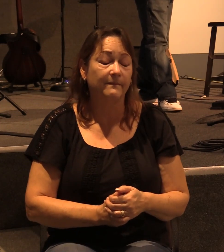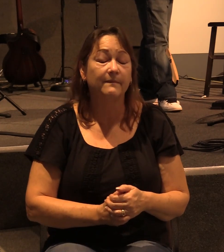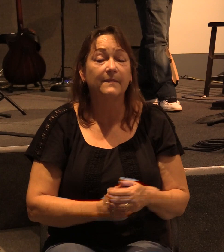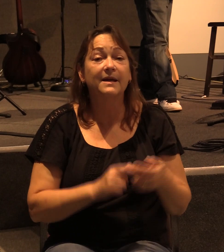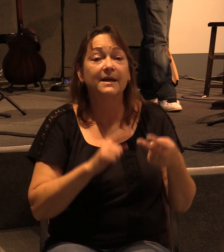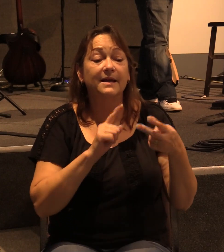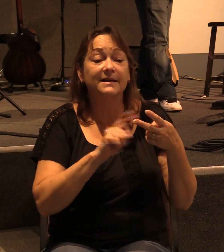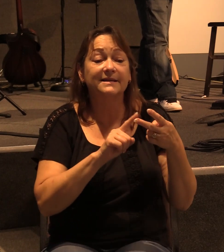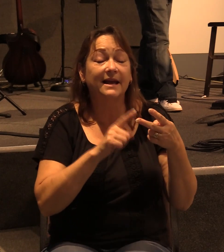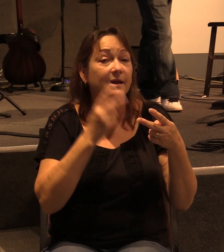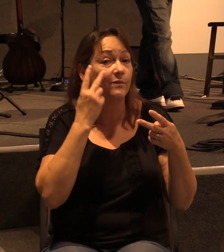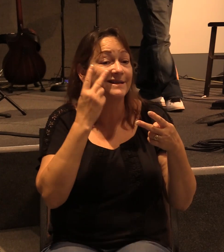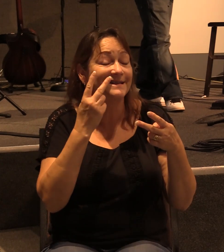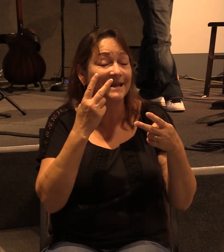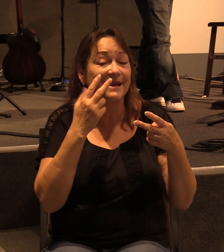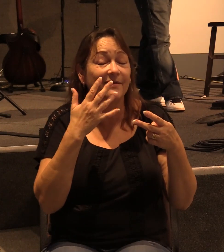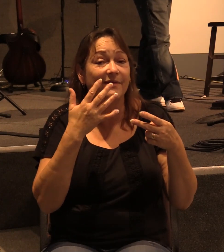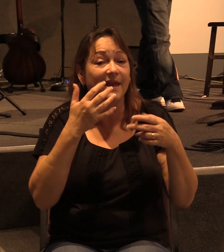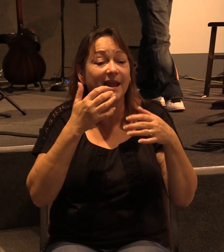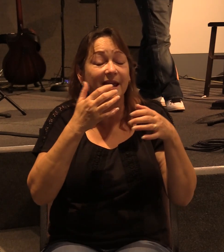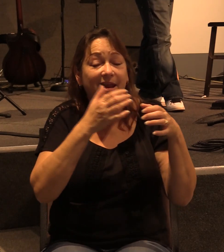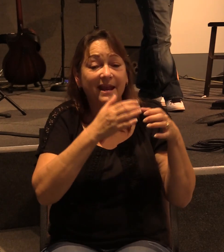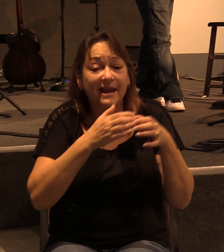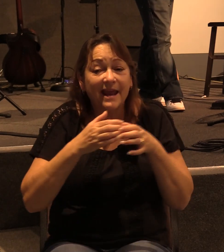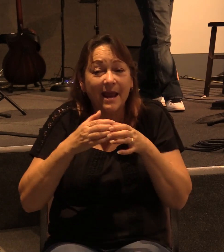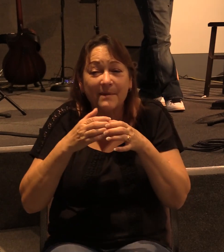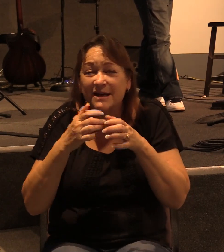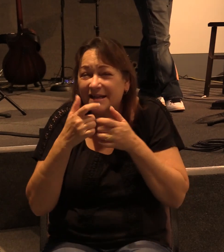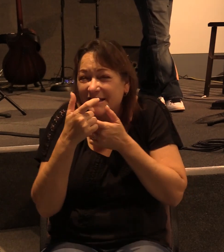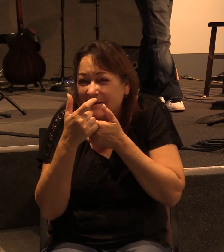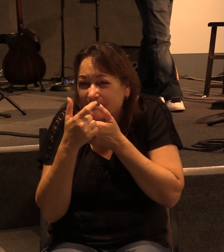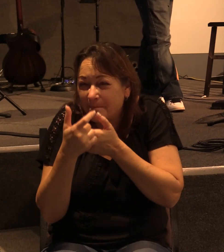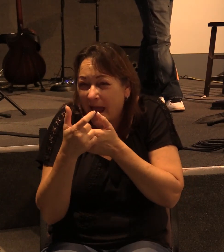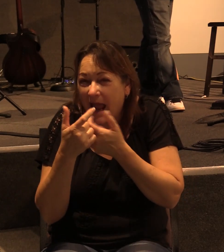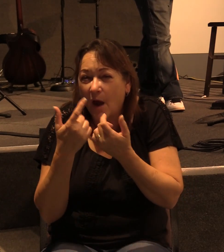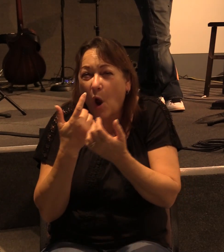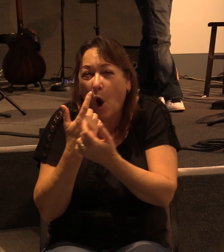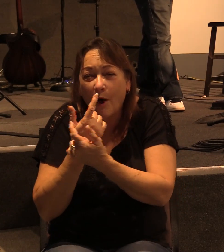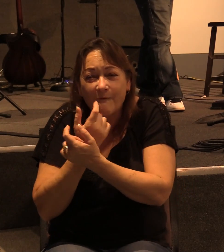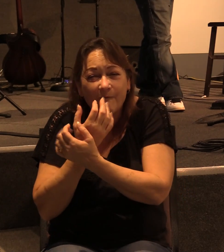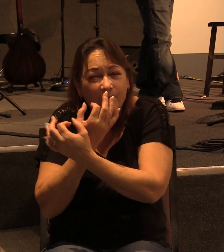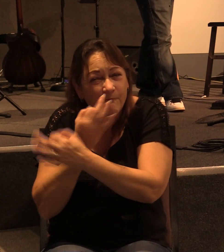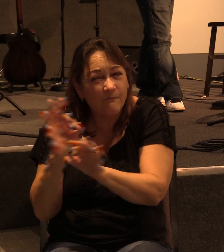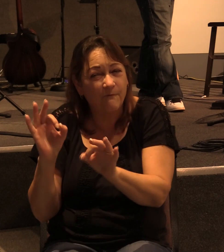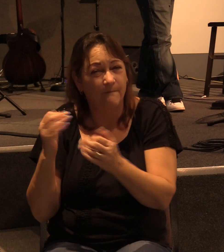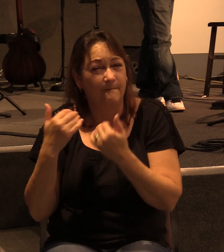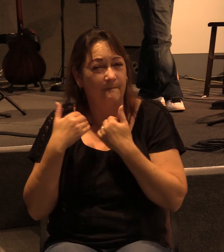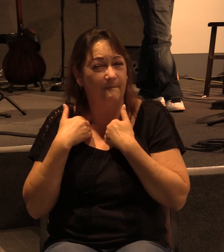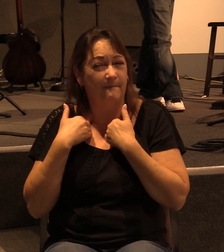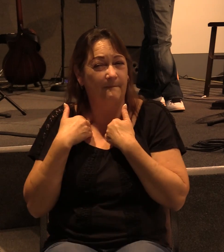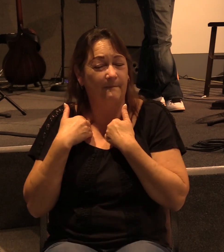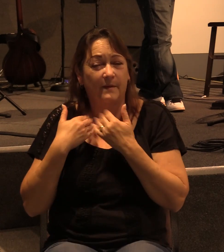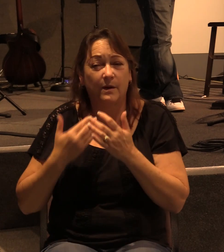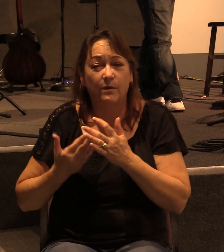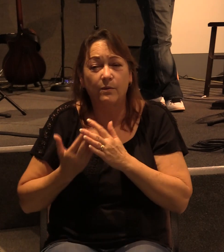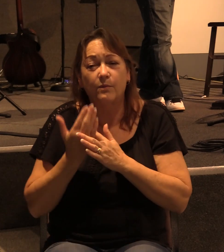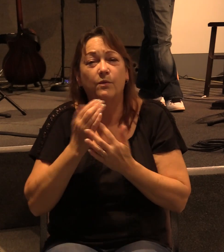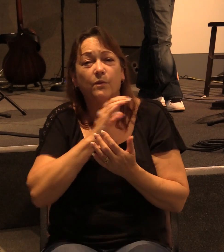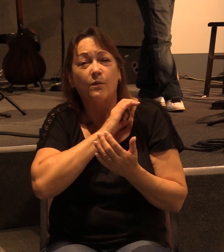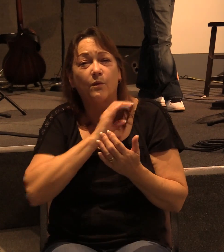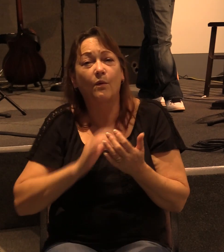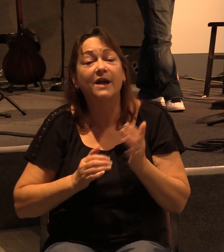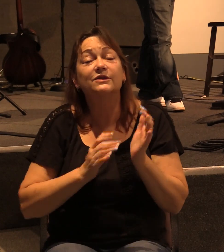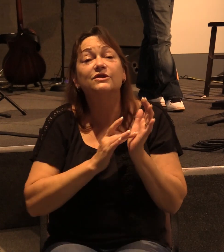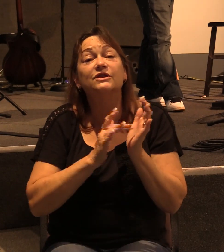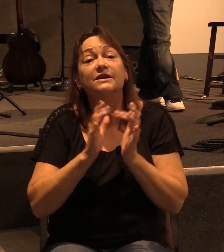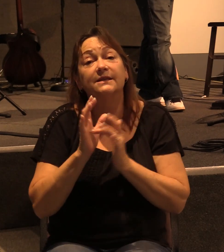Secondly, we see that they came in to spy out our liberty which we have in Christ Jesus.